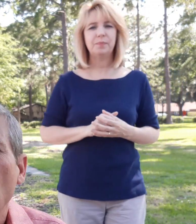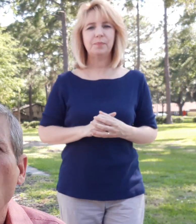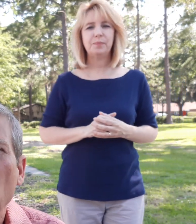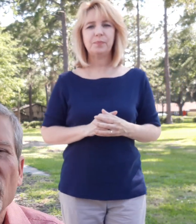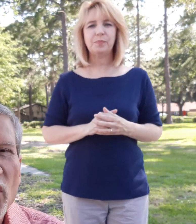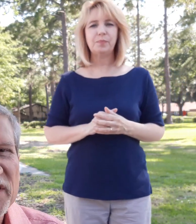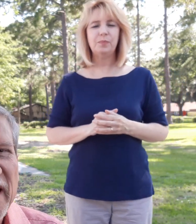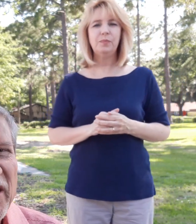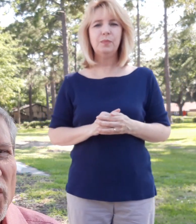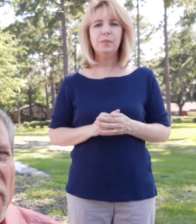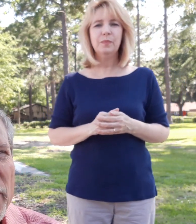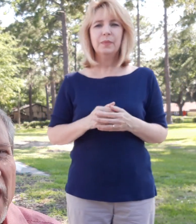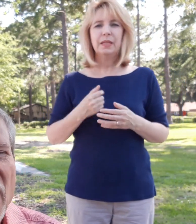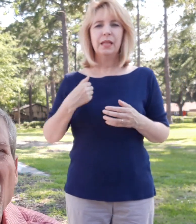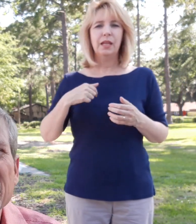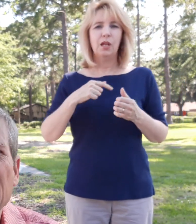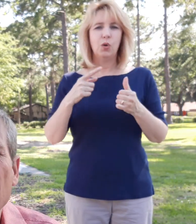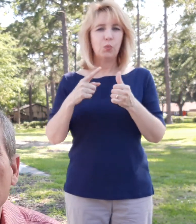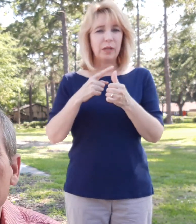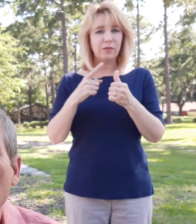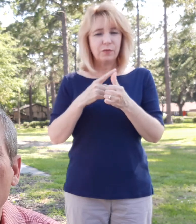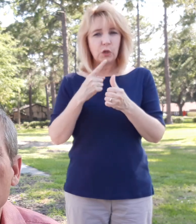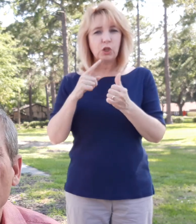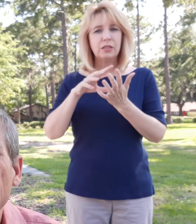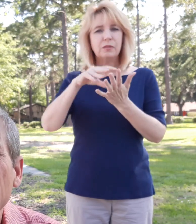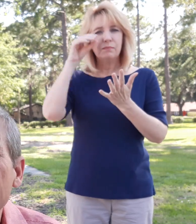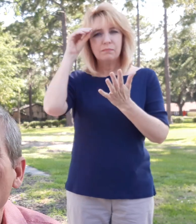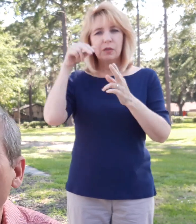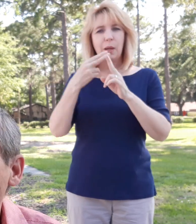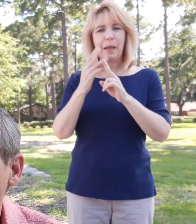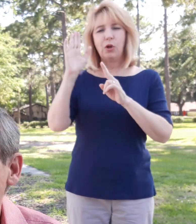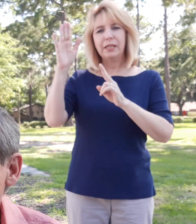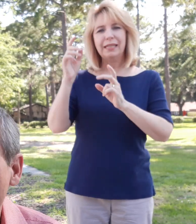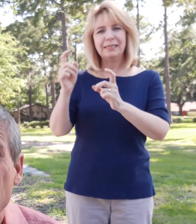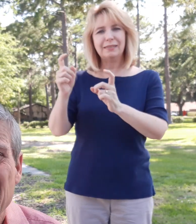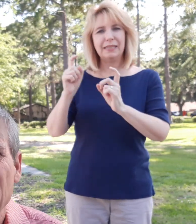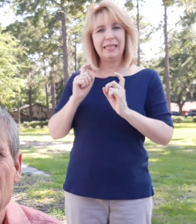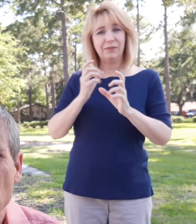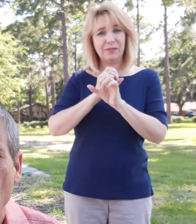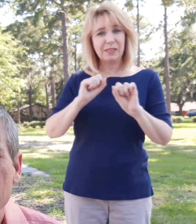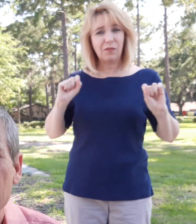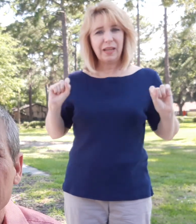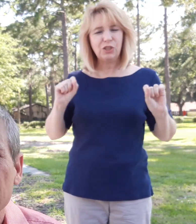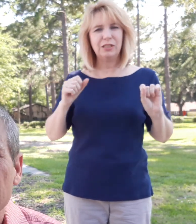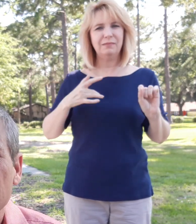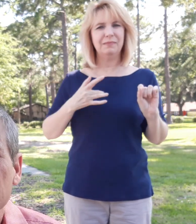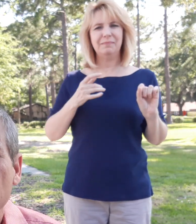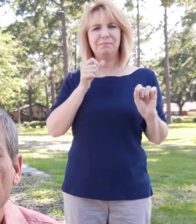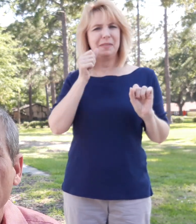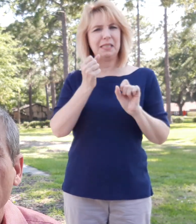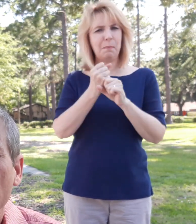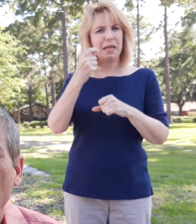And when we first hear about God's gift of salvation, it doesn't make a lot of sense to us.